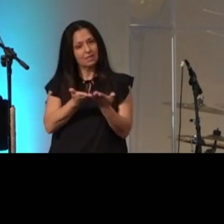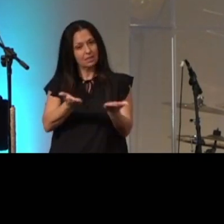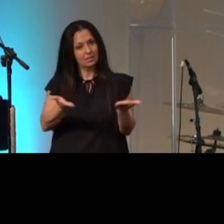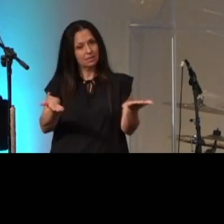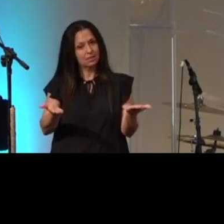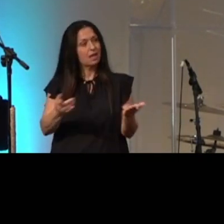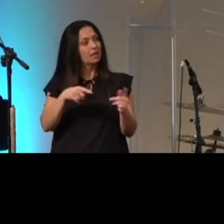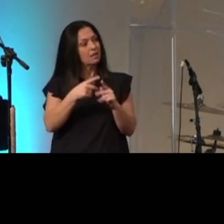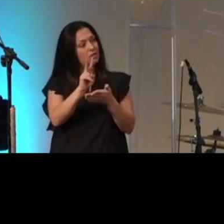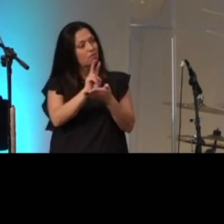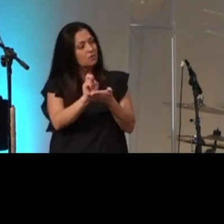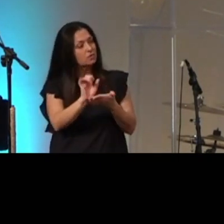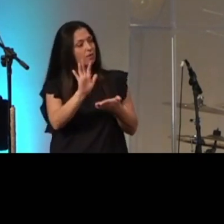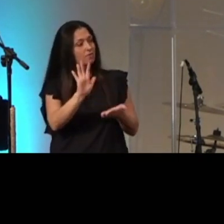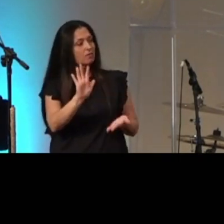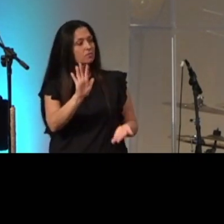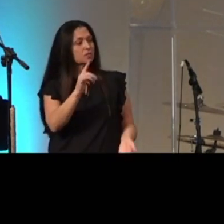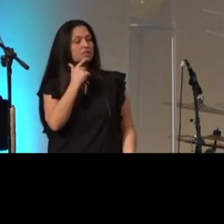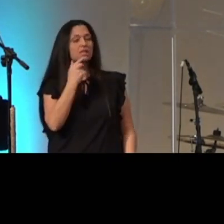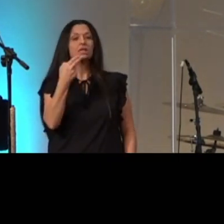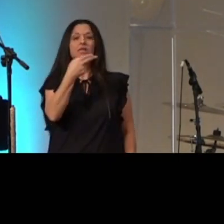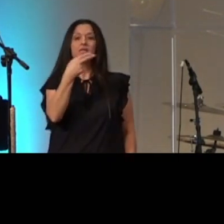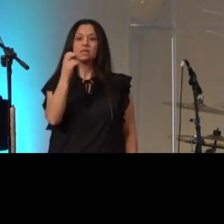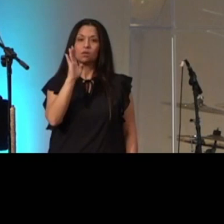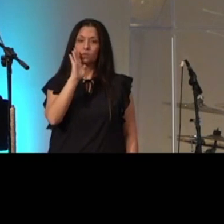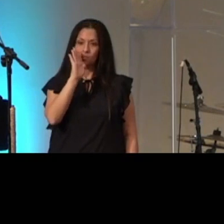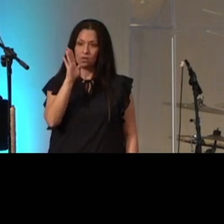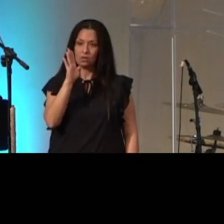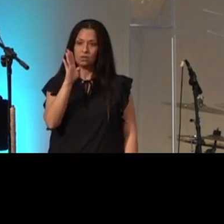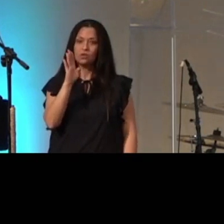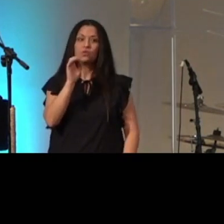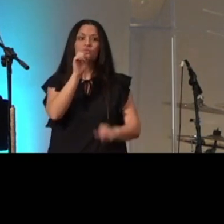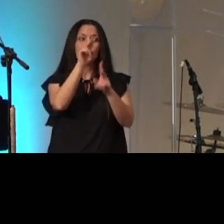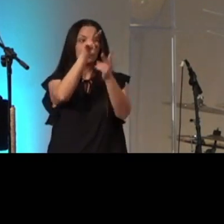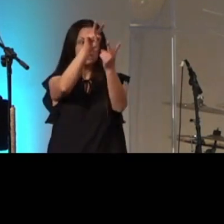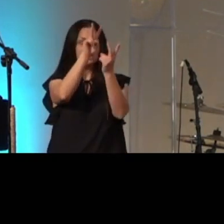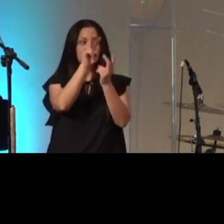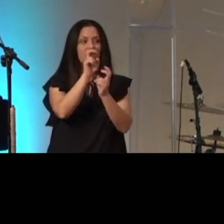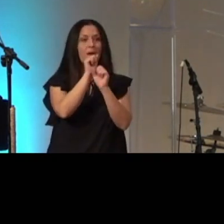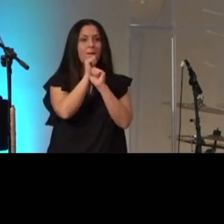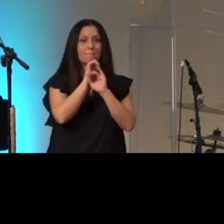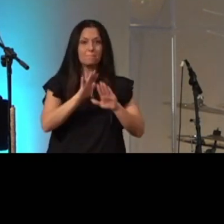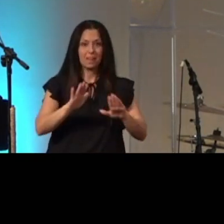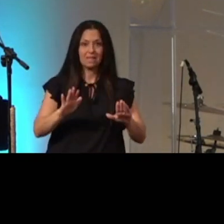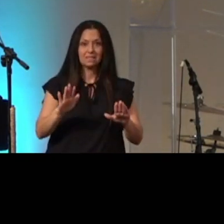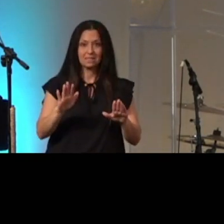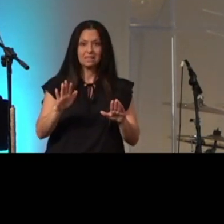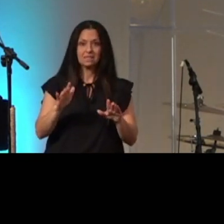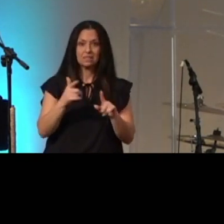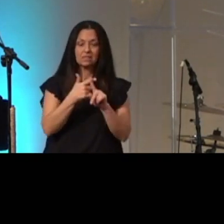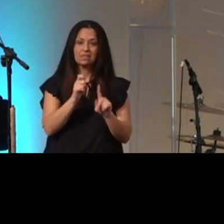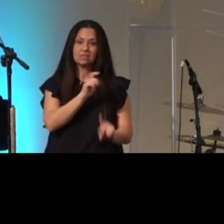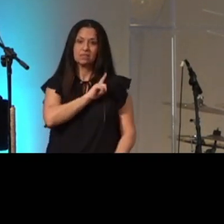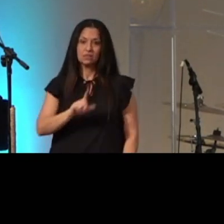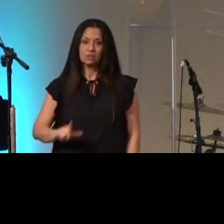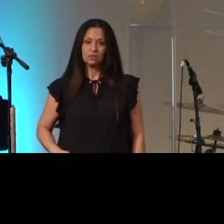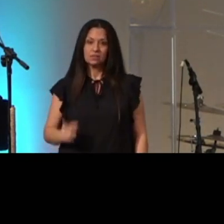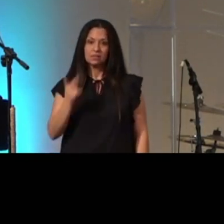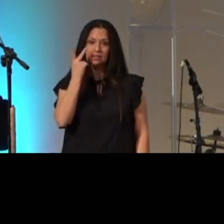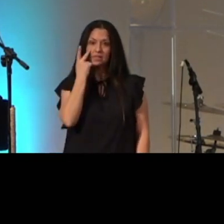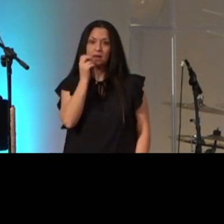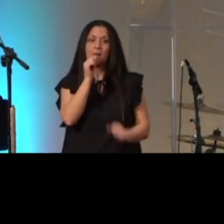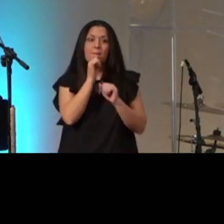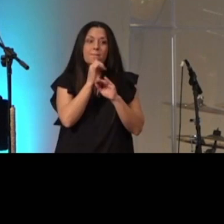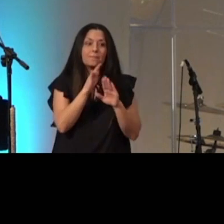and then verse 5 he will receive blessing from the lord can you hear matthew 5 8 in this blessed are the